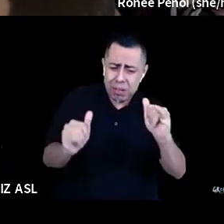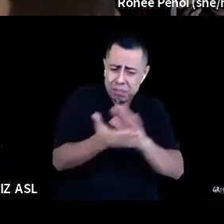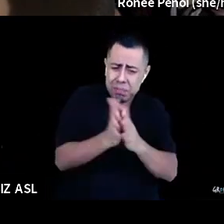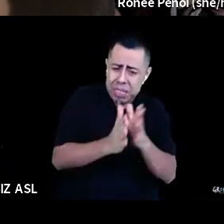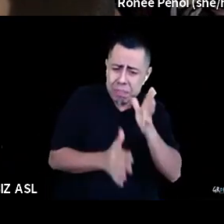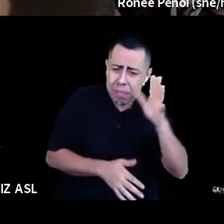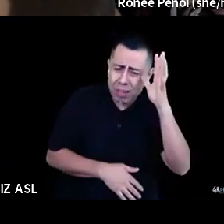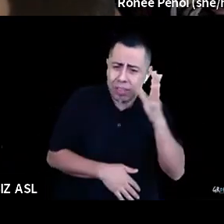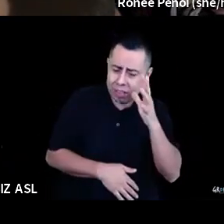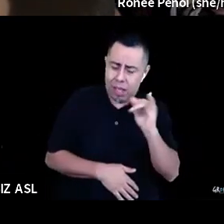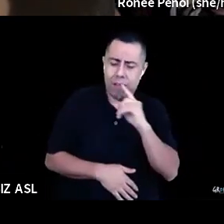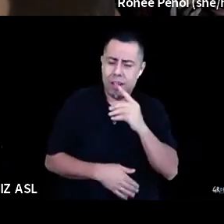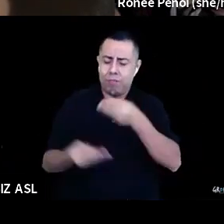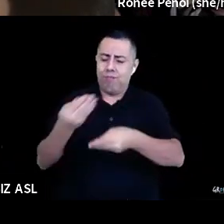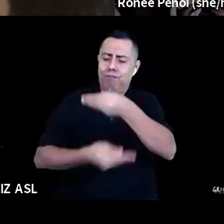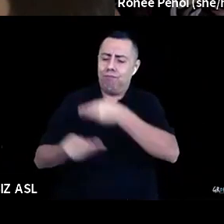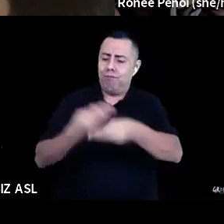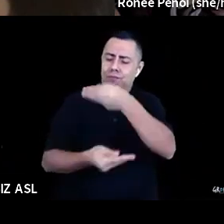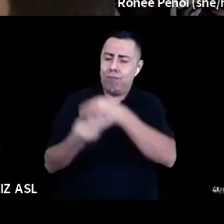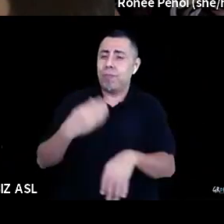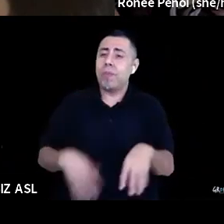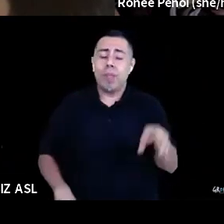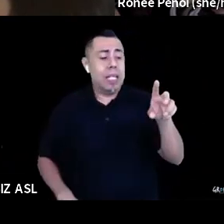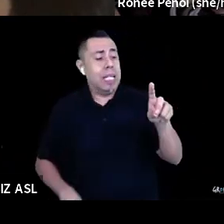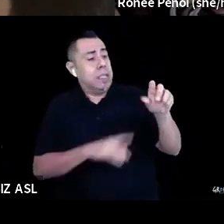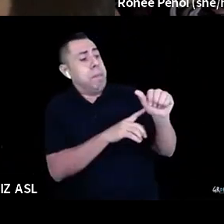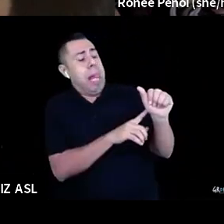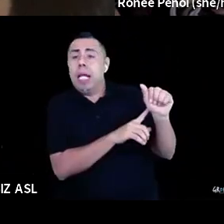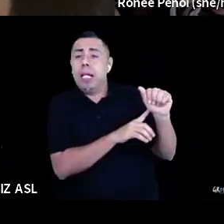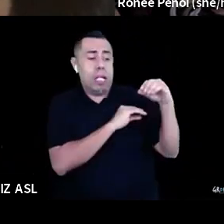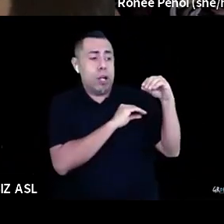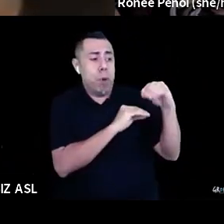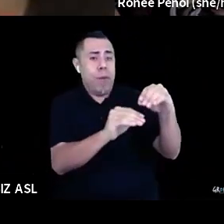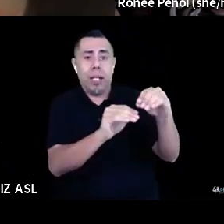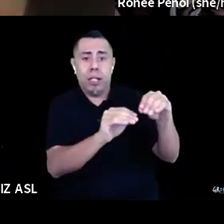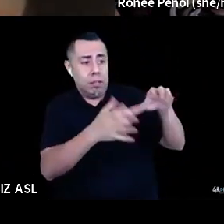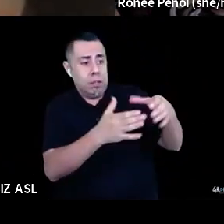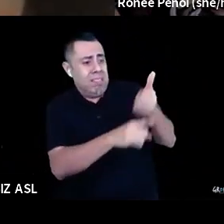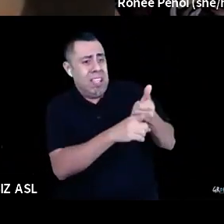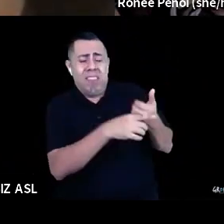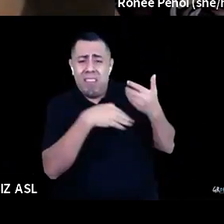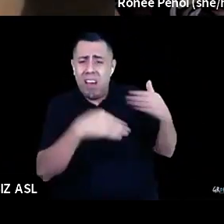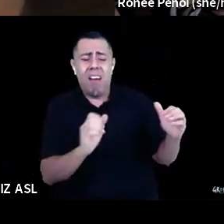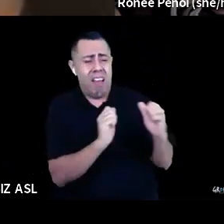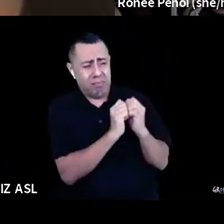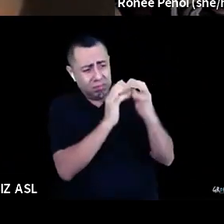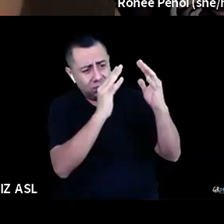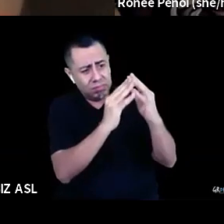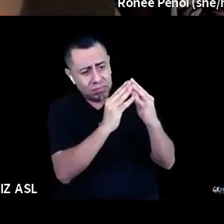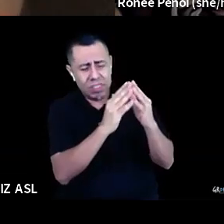created crafted whole worlds of working and working conditions and ways of working together